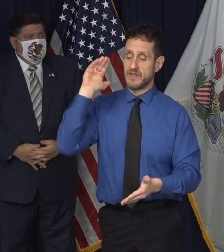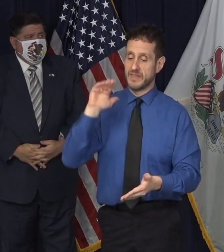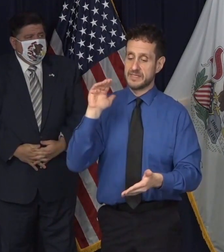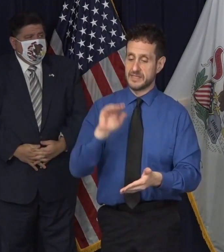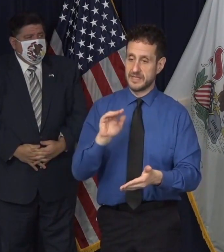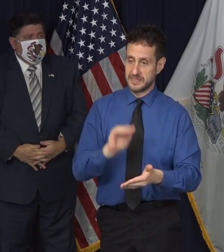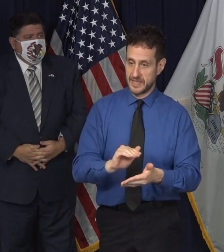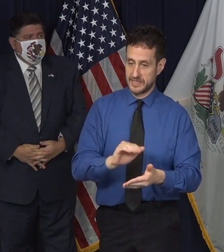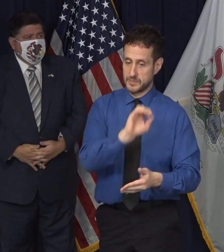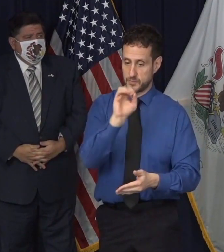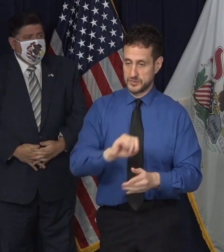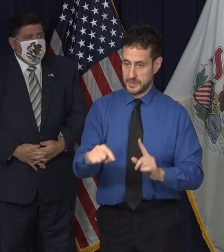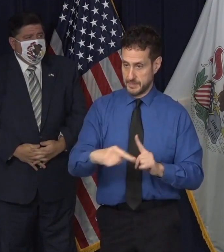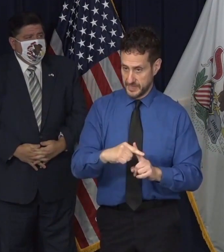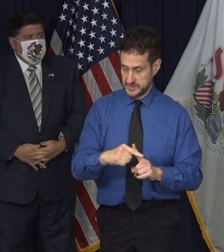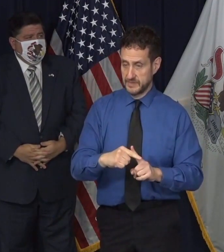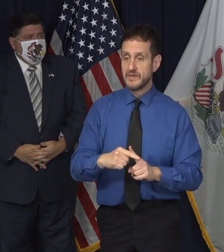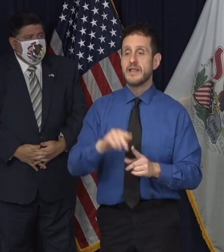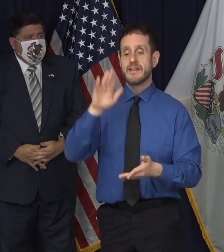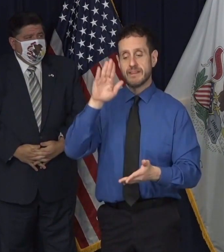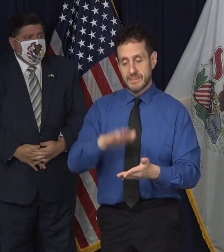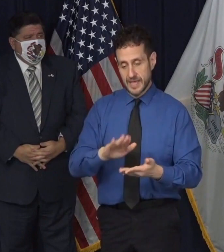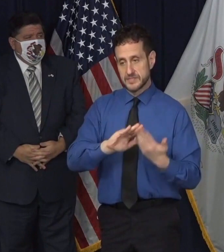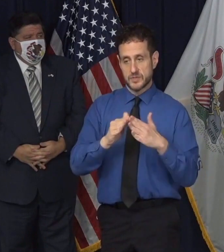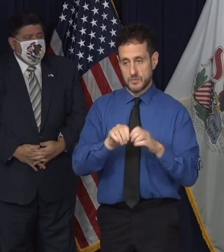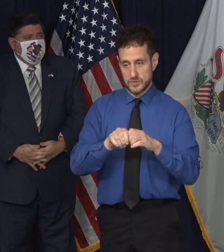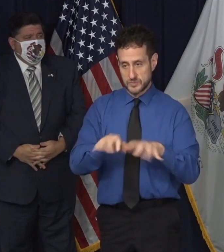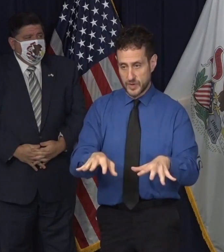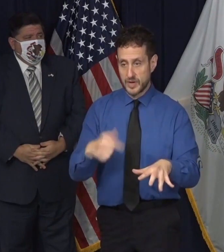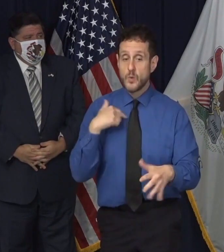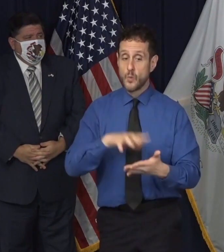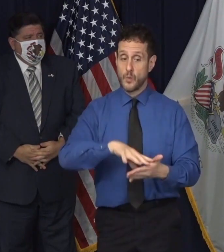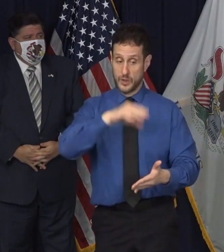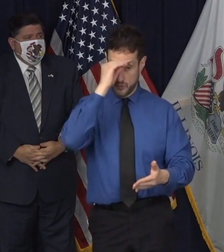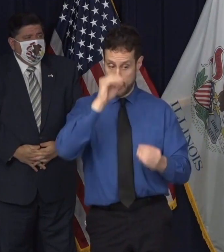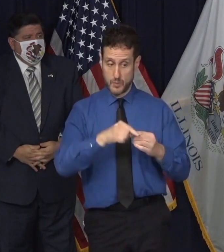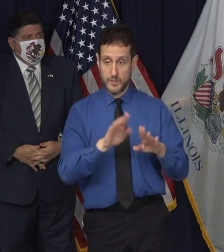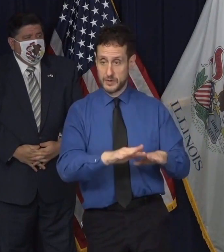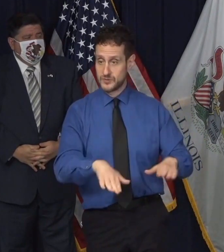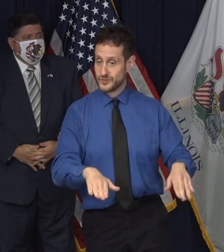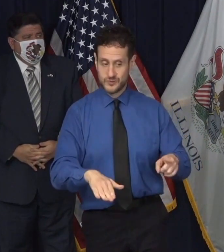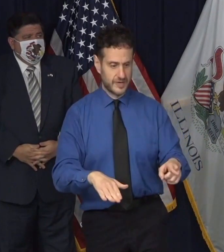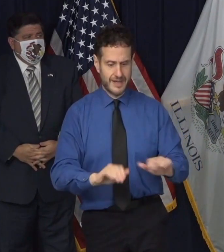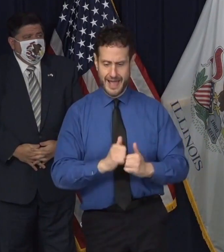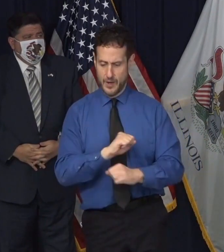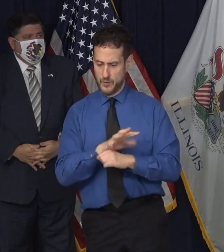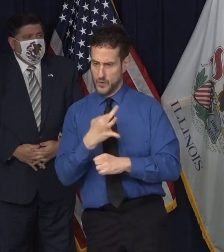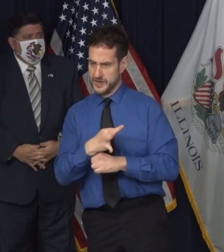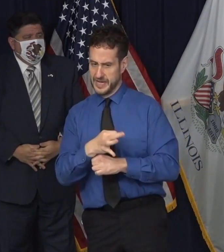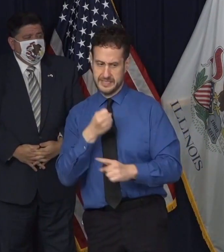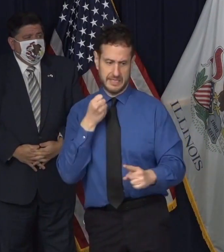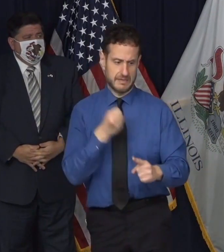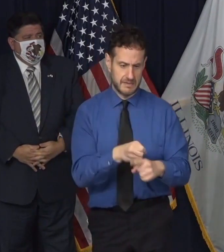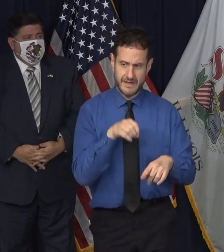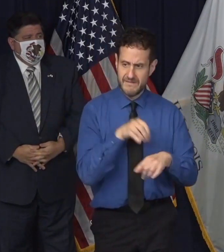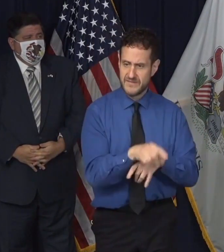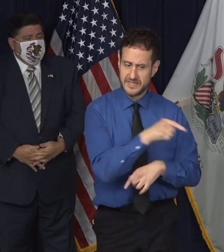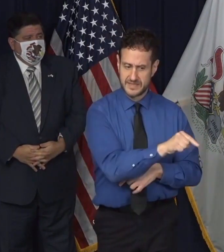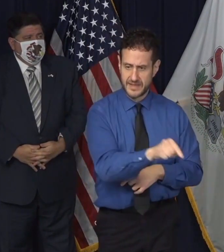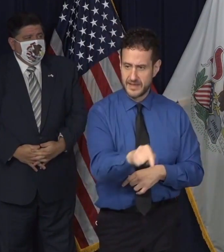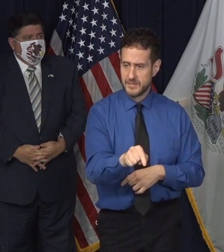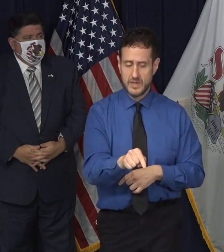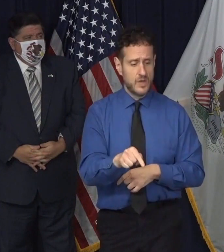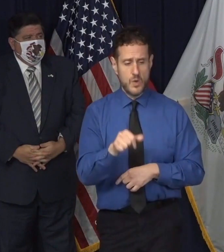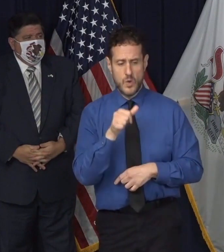spread, as we learn more about what the effects are in children, you know, we're still dealing with the Miss C, that side